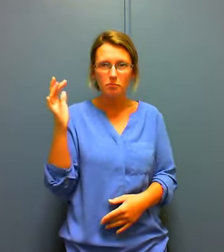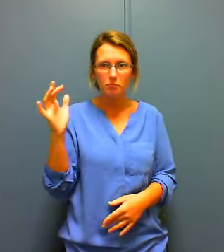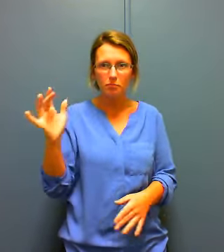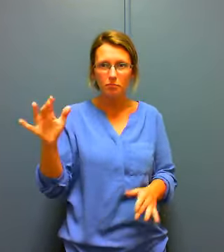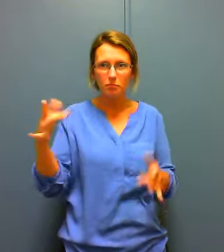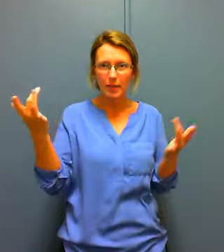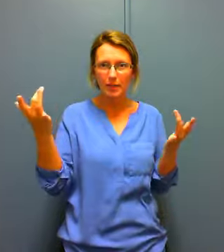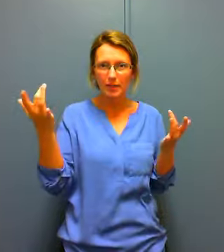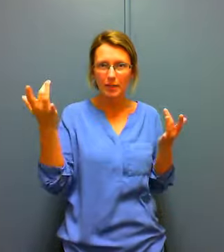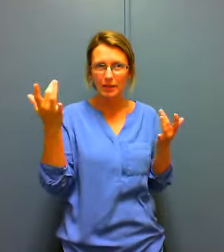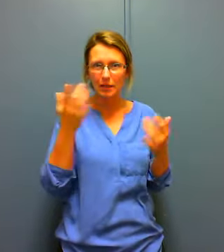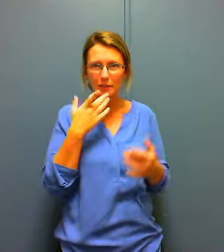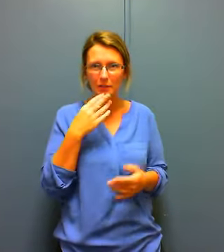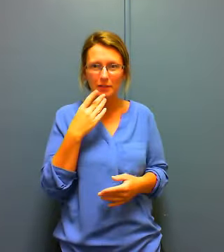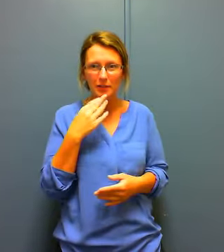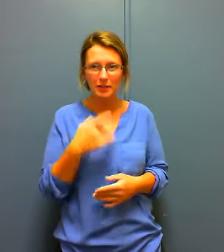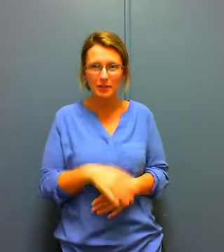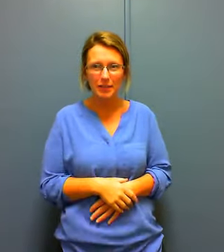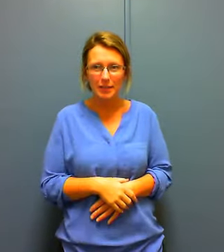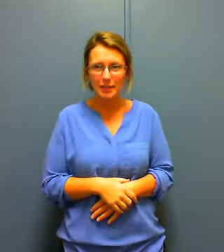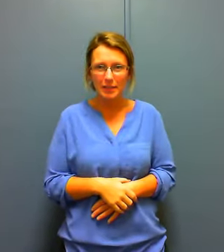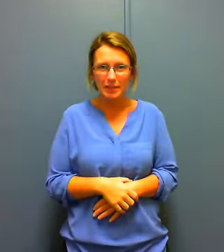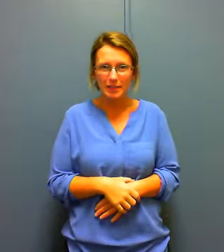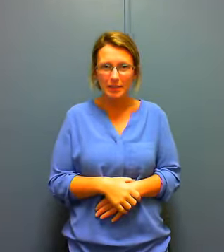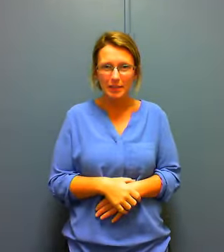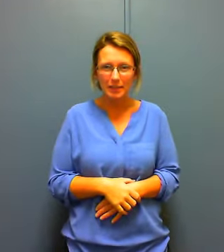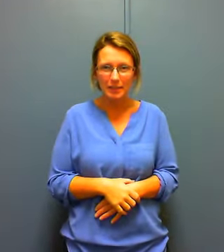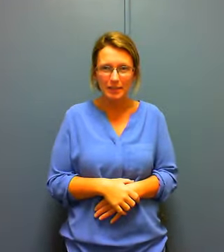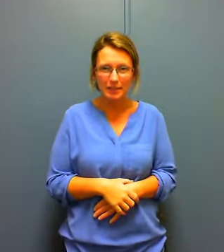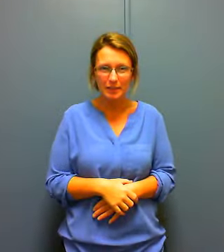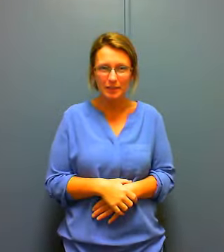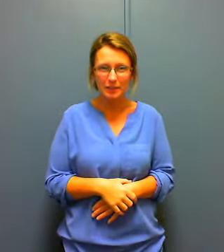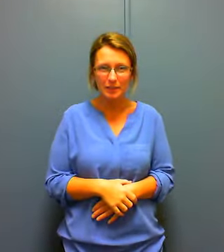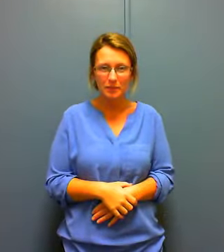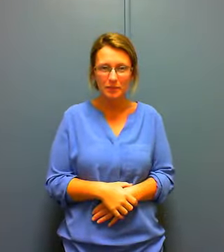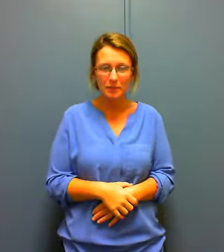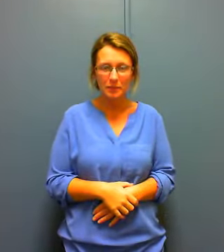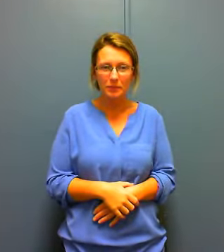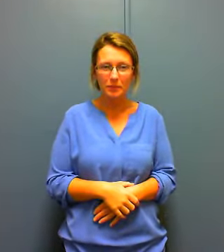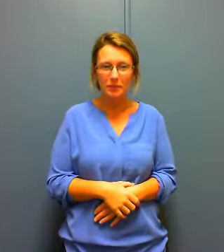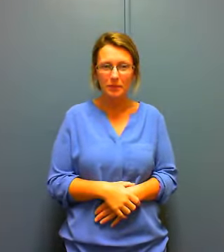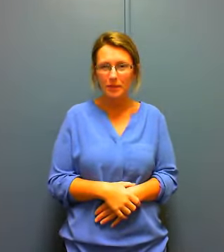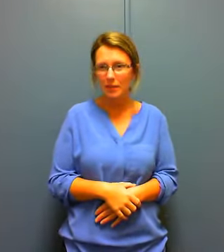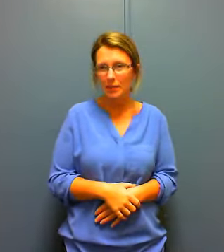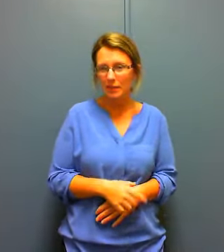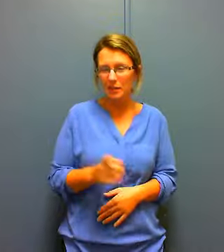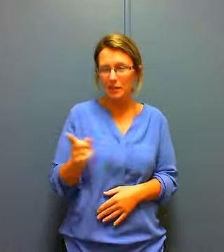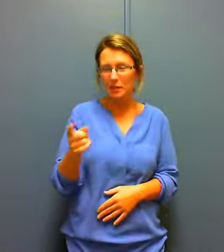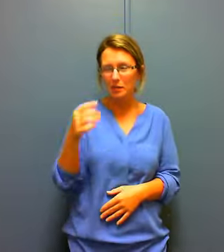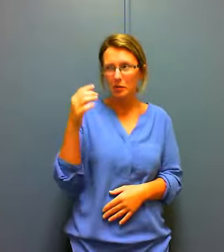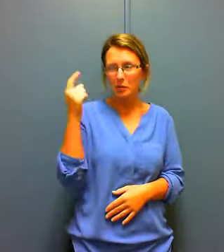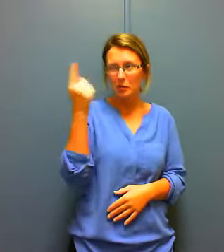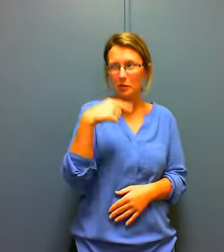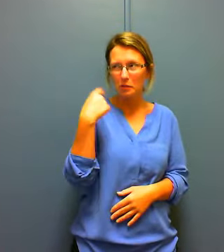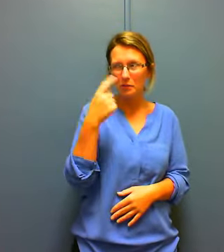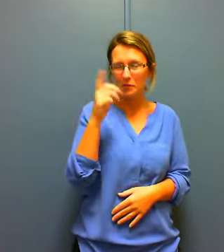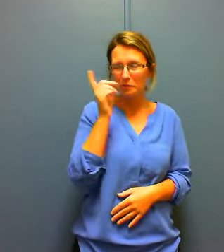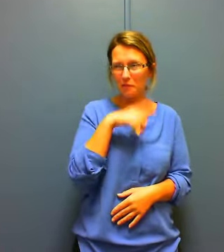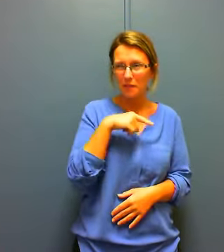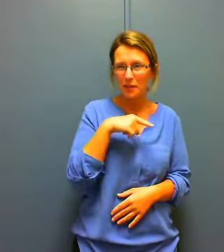cupcakes can be any color they look so artificial to me that I don't know they look happy to me I want